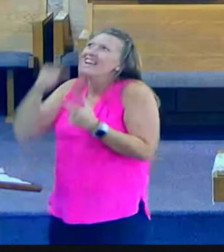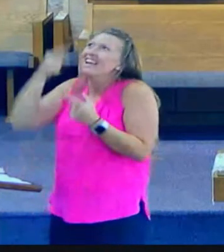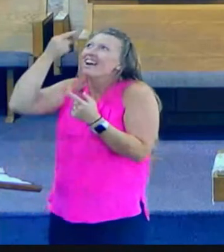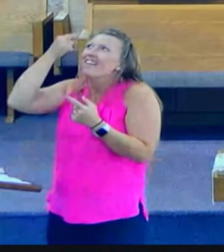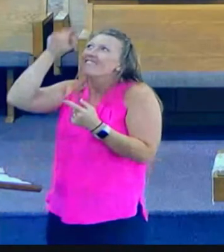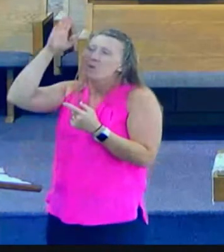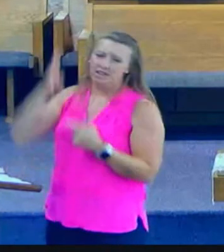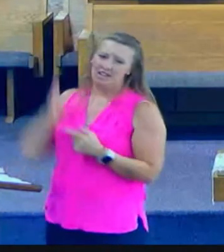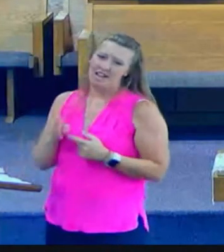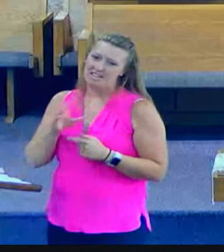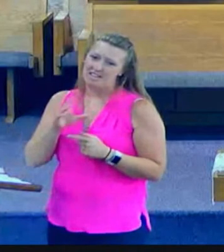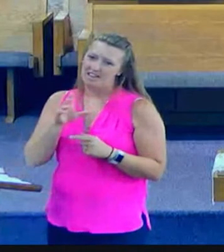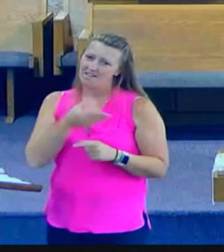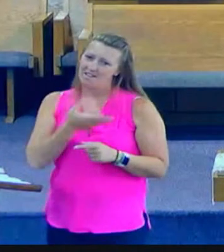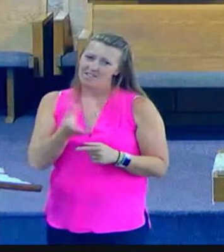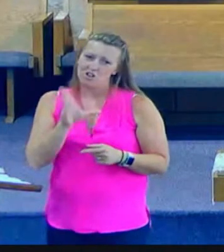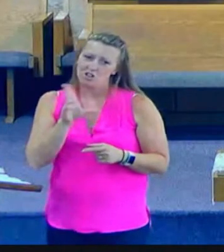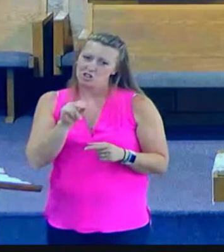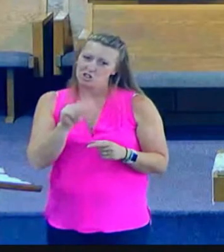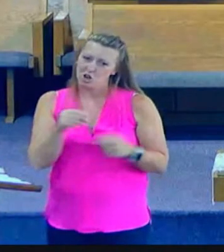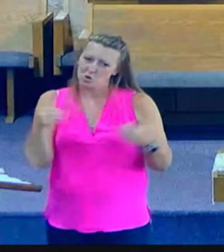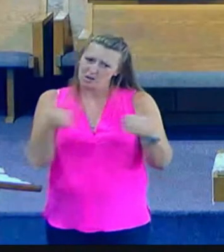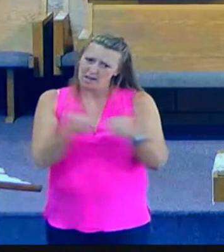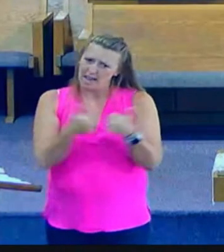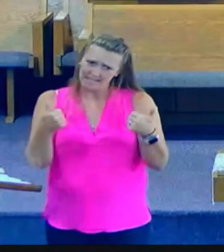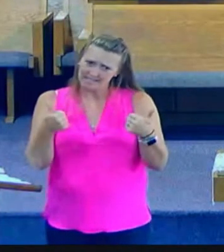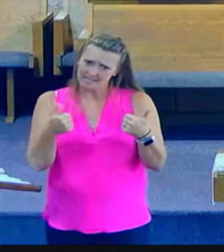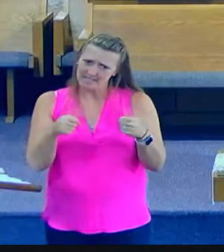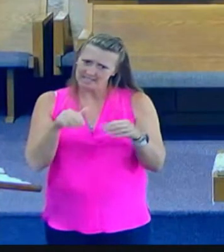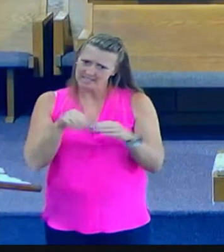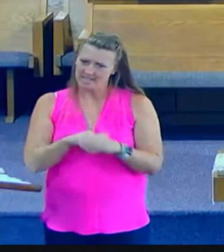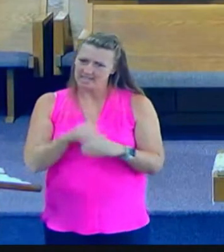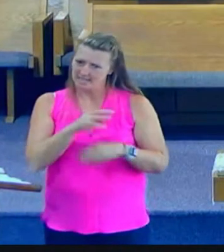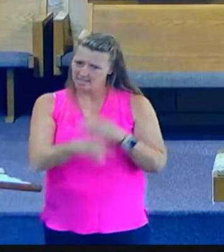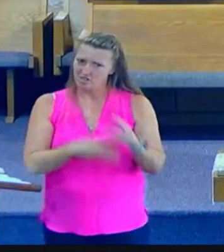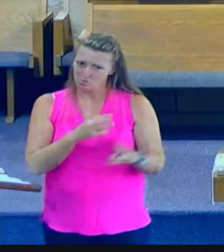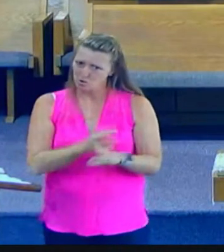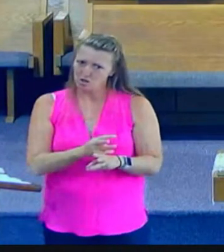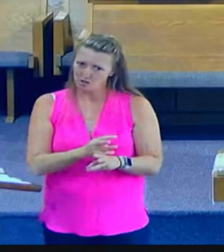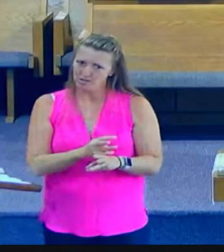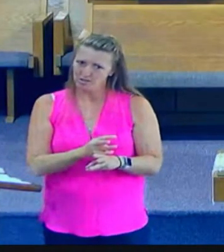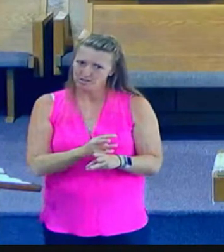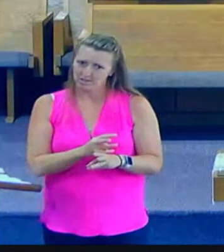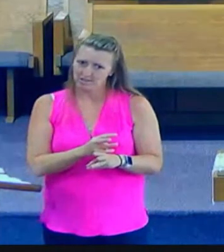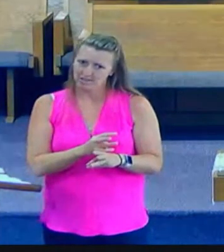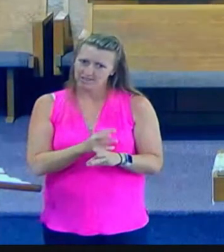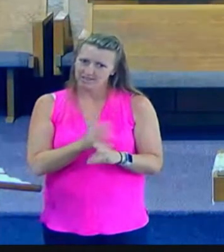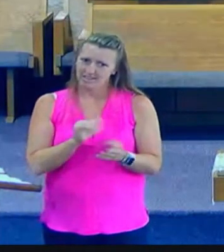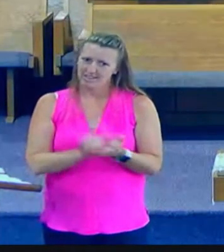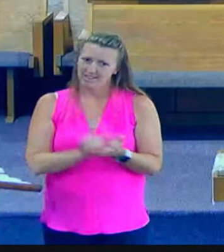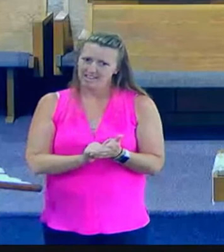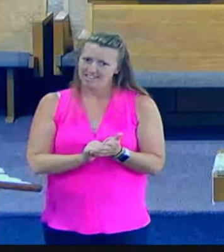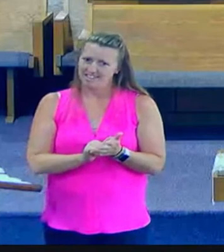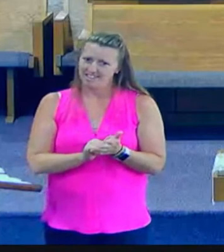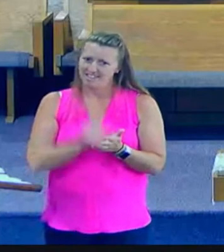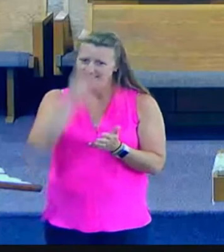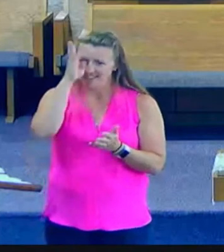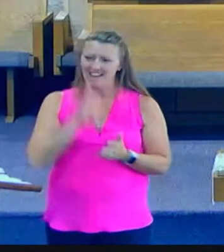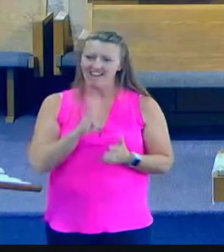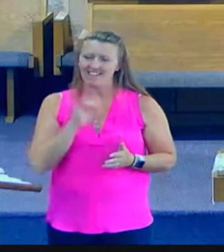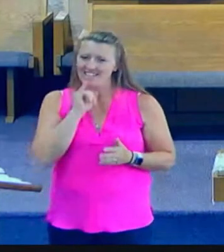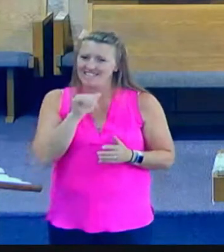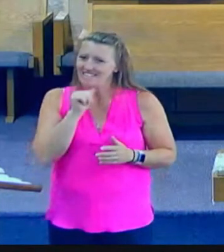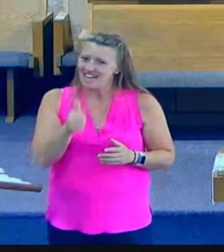accidents in this world that is presided over by a living reigning God Jesus knew